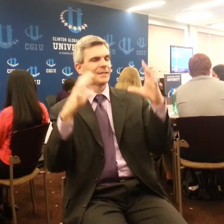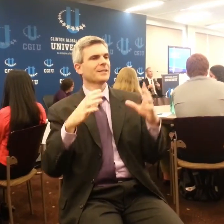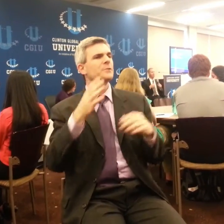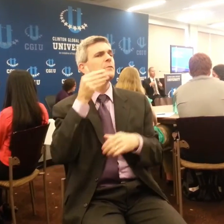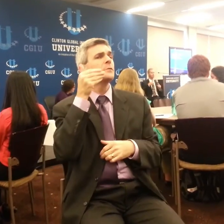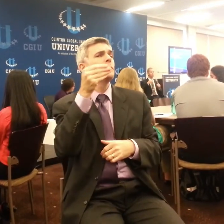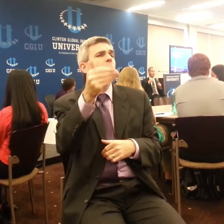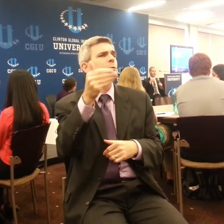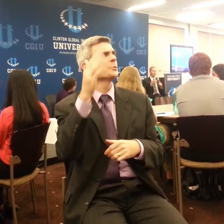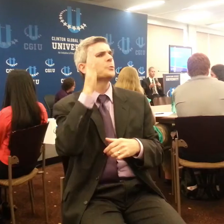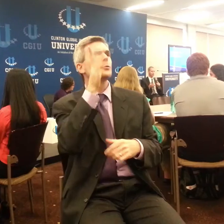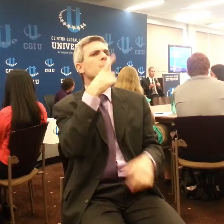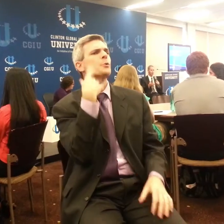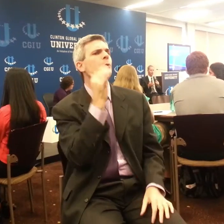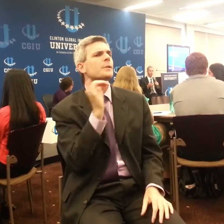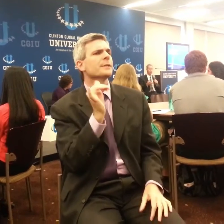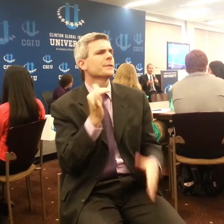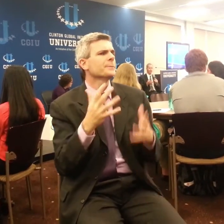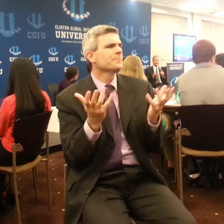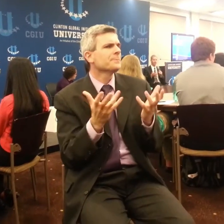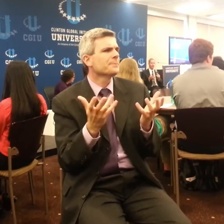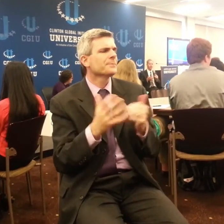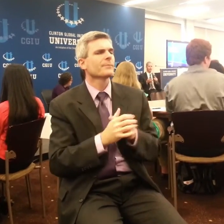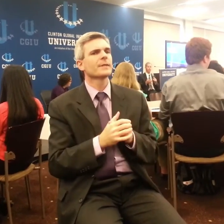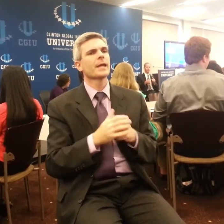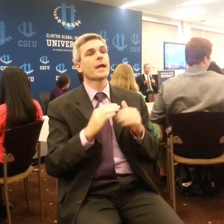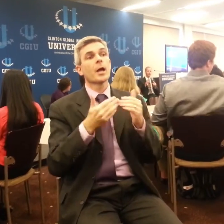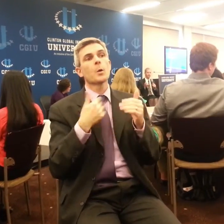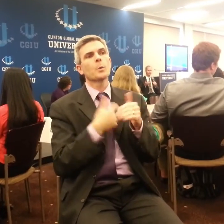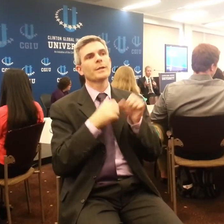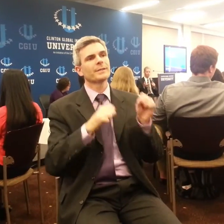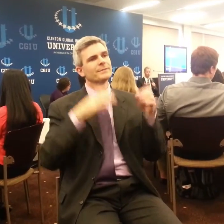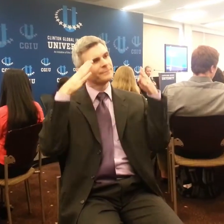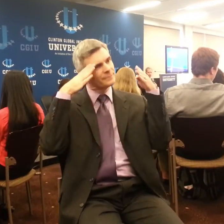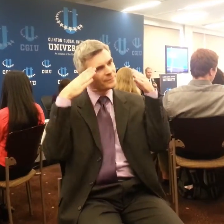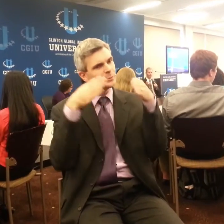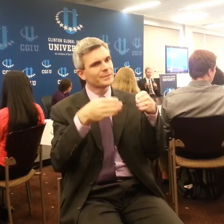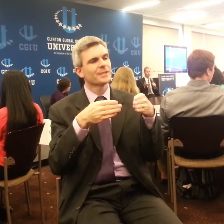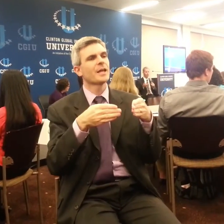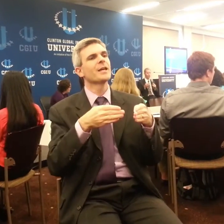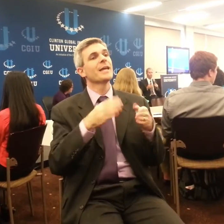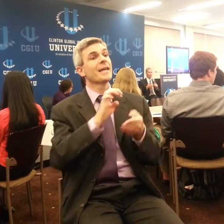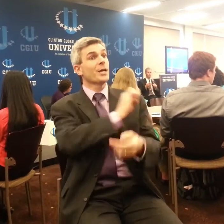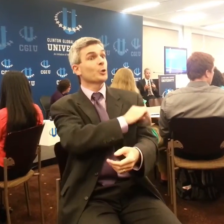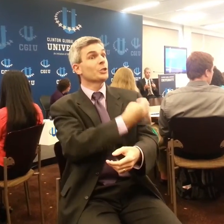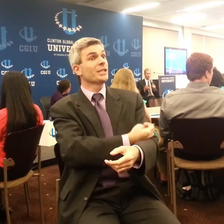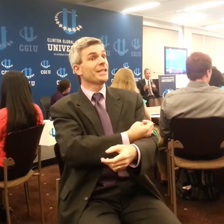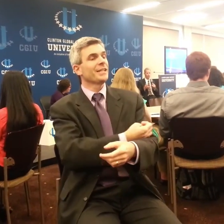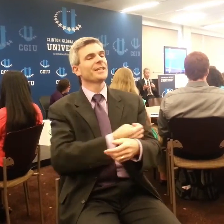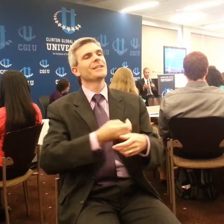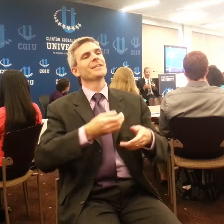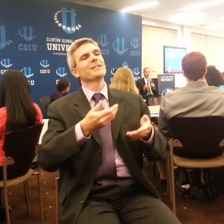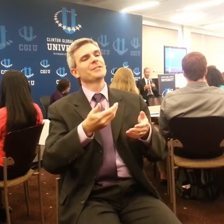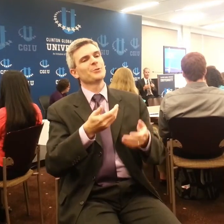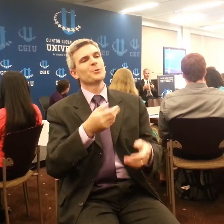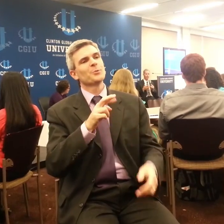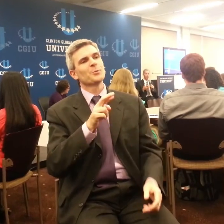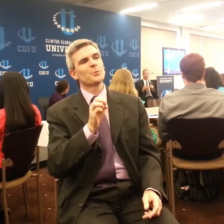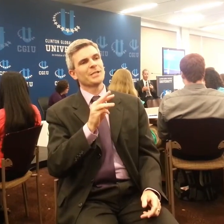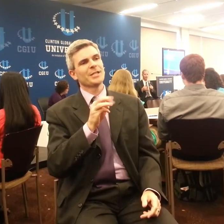an emphasis on renewable energy to change the portfolio of energy that's used to transport water? Can we talk about